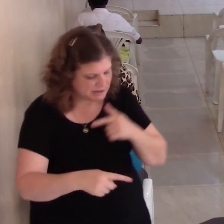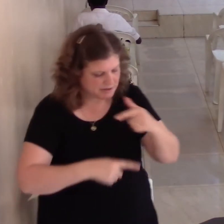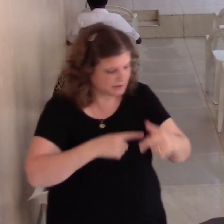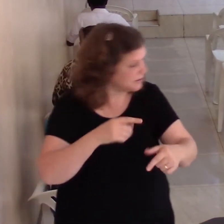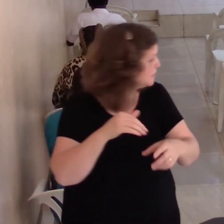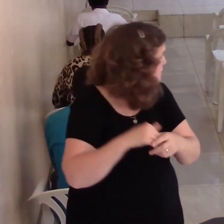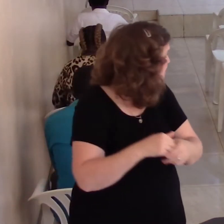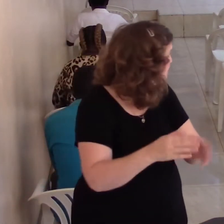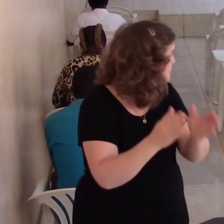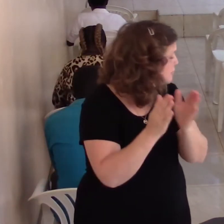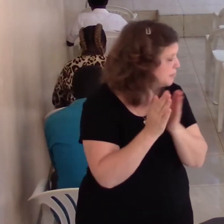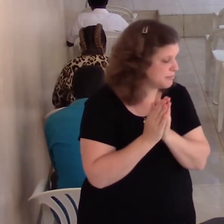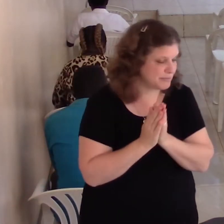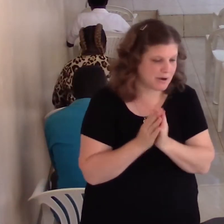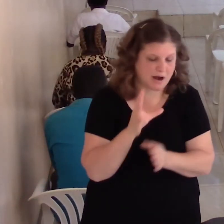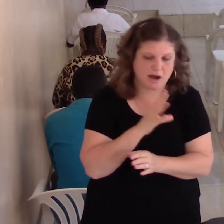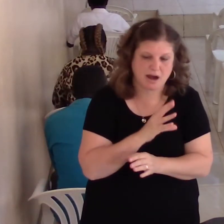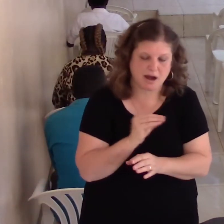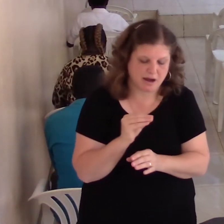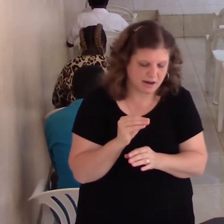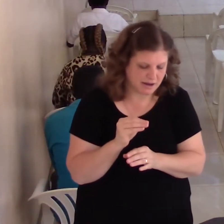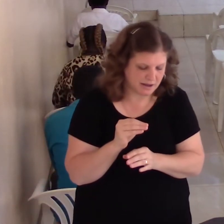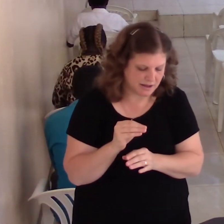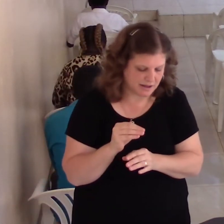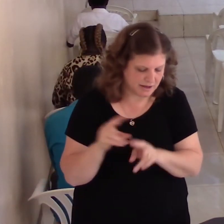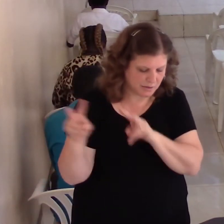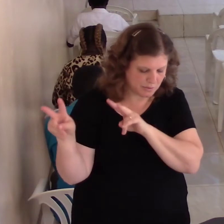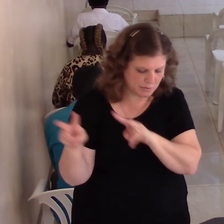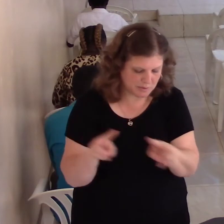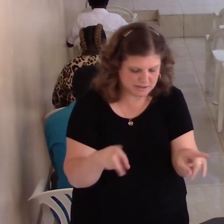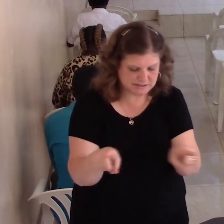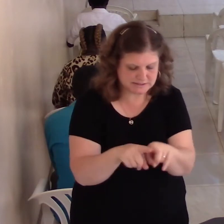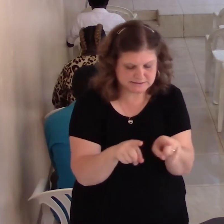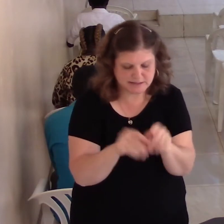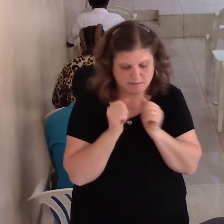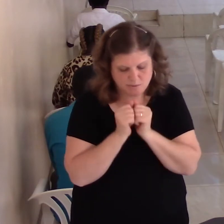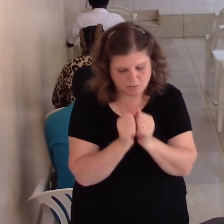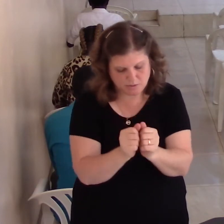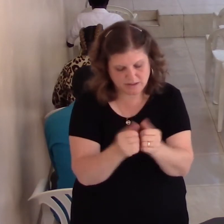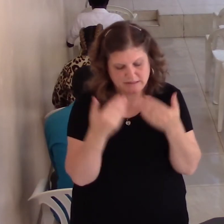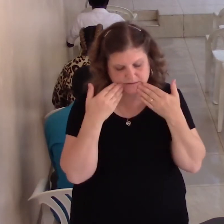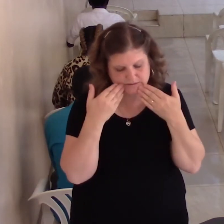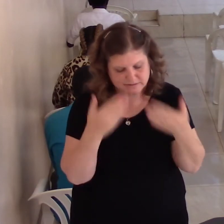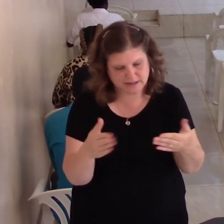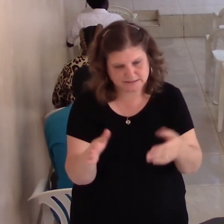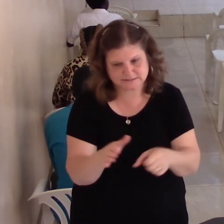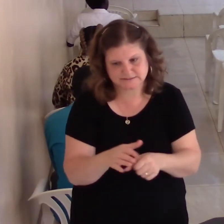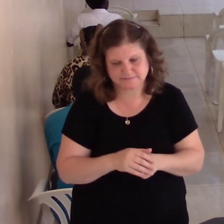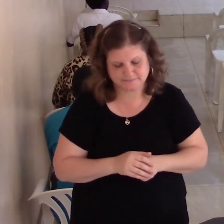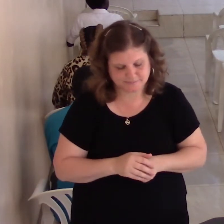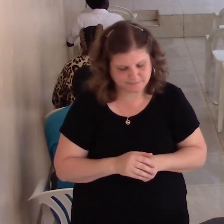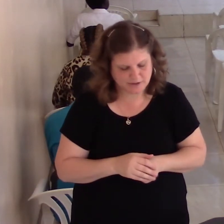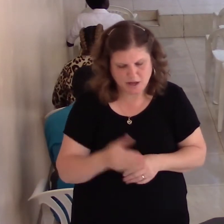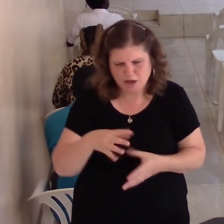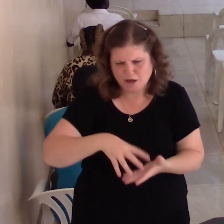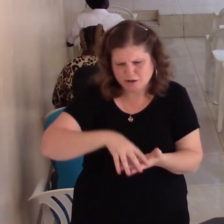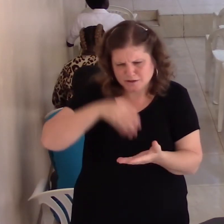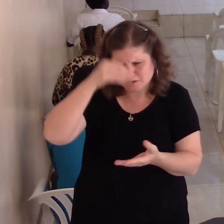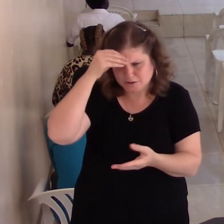and watch the same with thanksgiving. We're going to be thankful. This is the title of our message, continuing